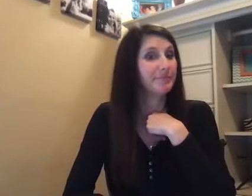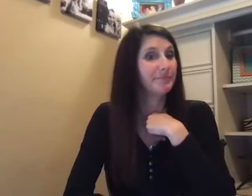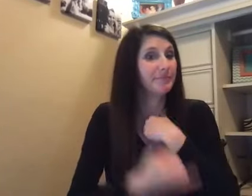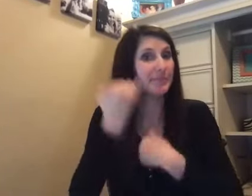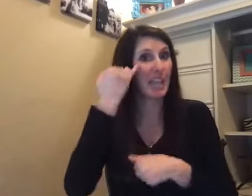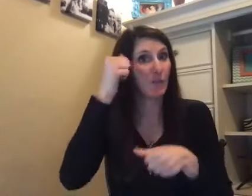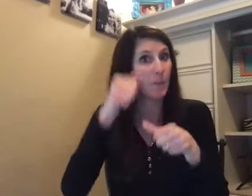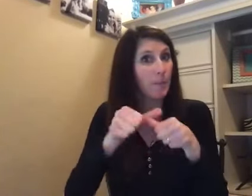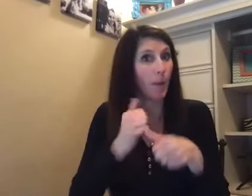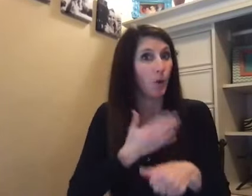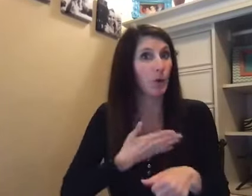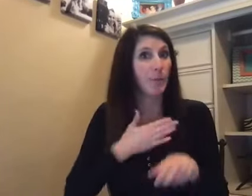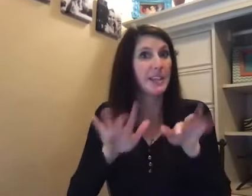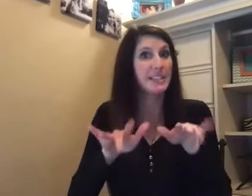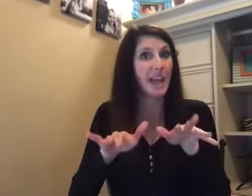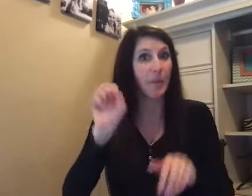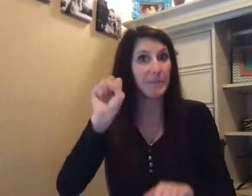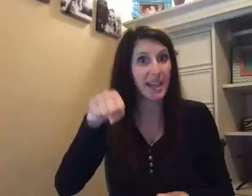If you remember, time yes.